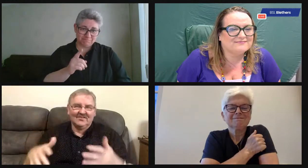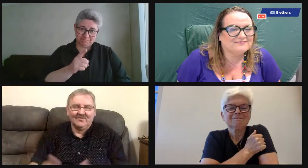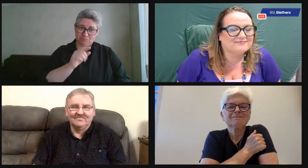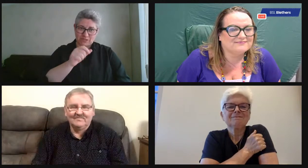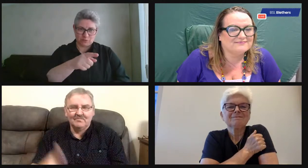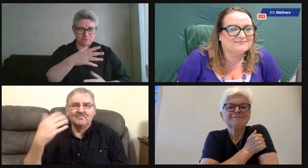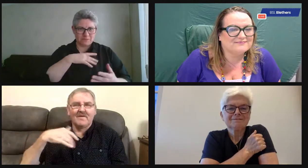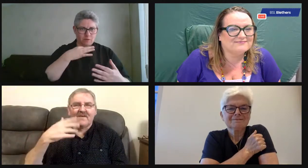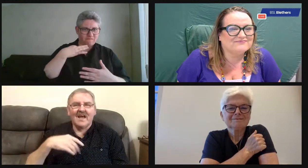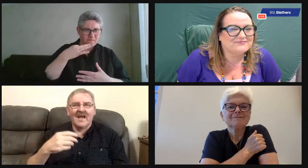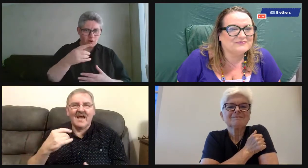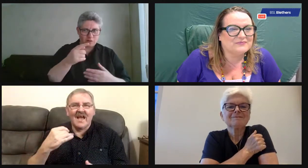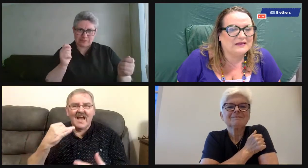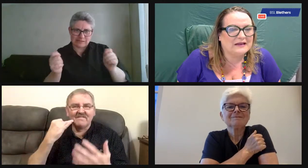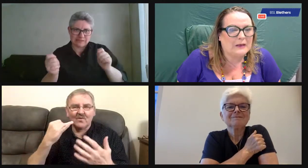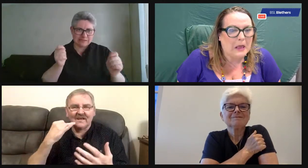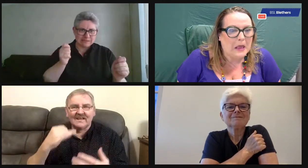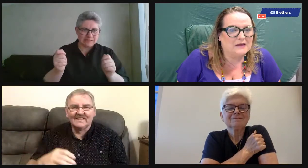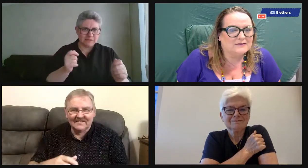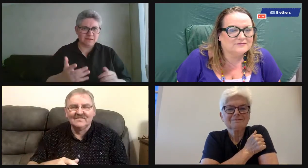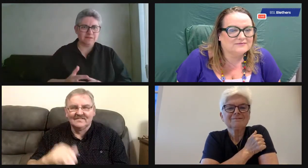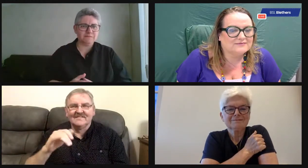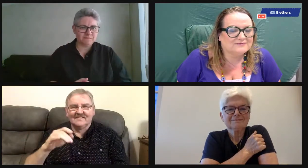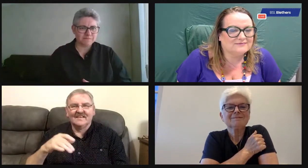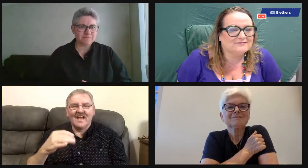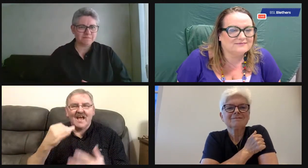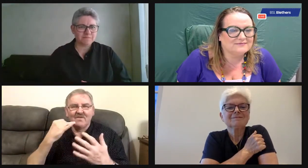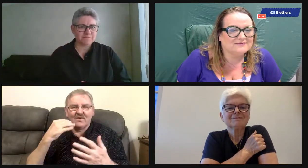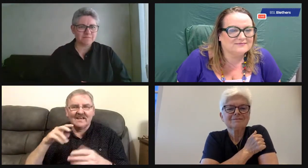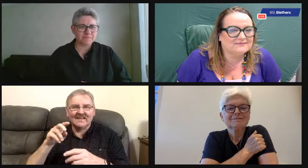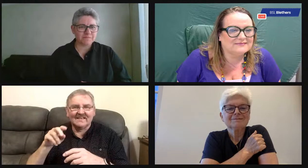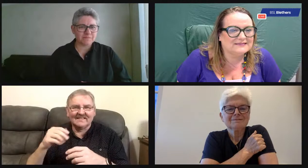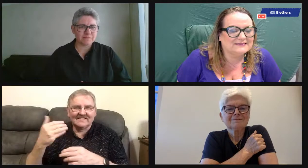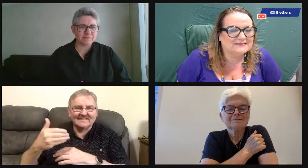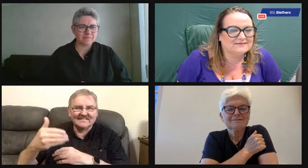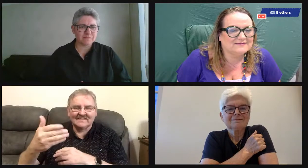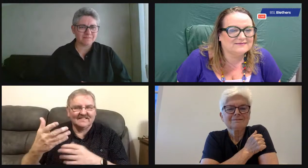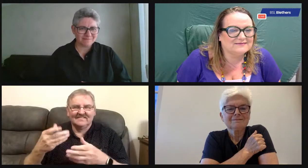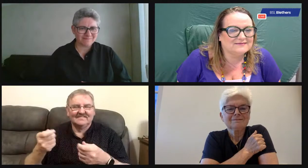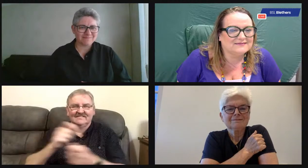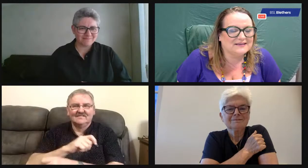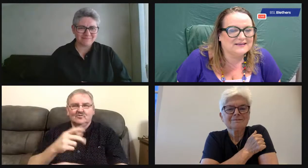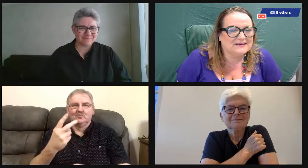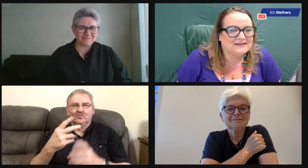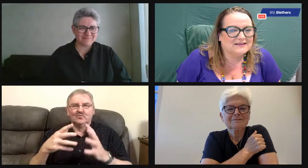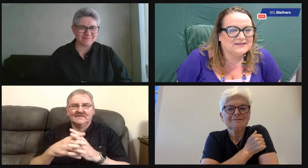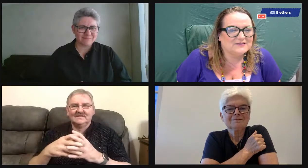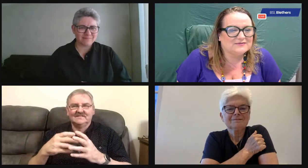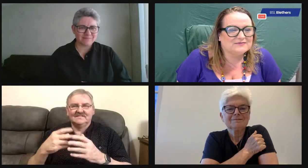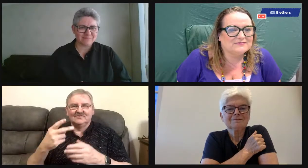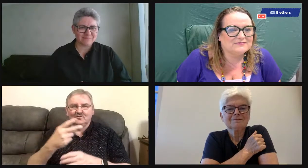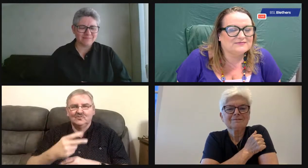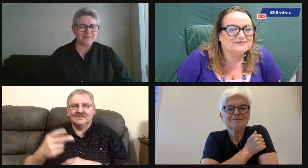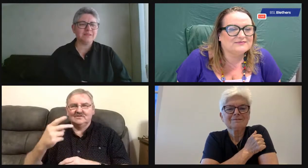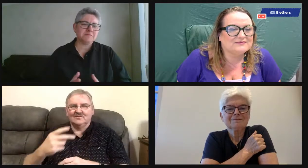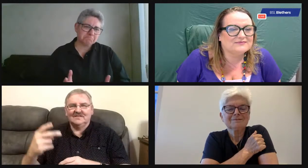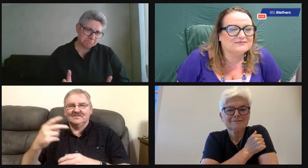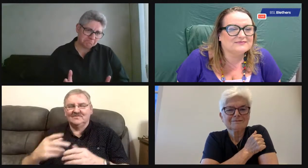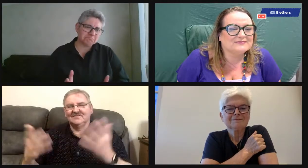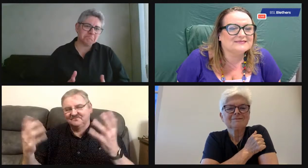our members kept up the capacity and that they were happy. You know, so things like we would do that every week and then we decided to change it